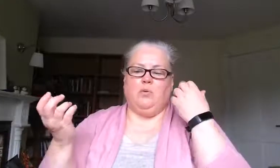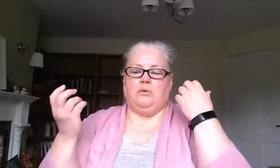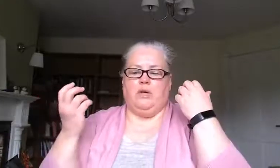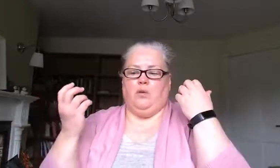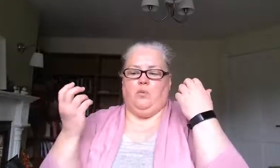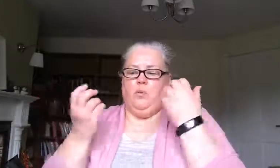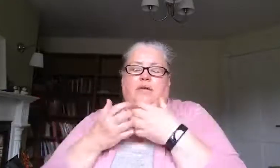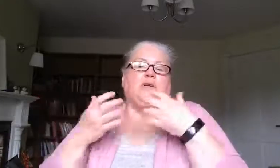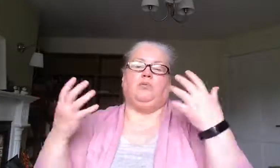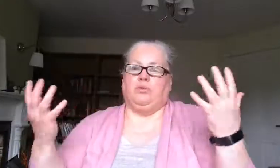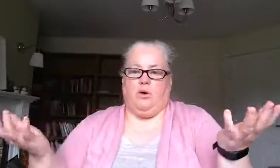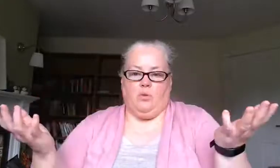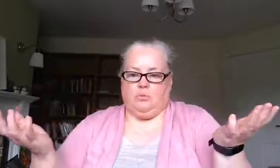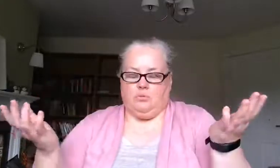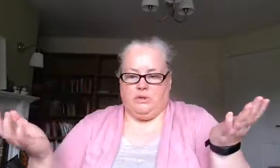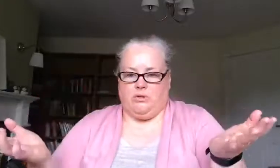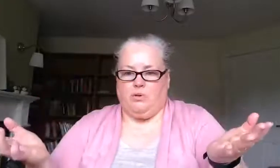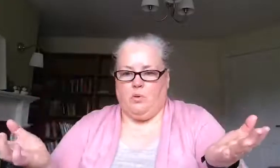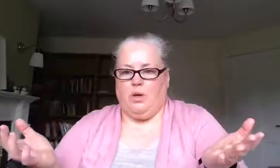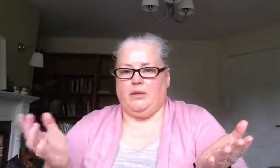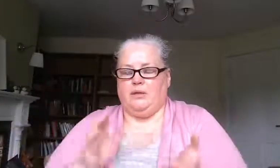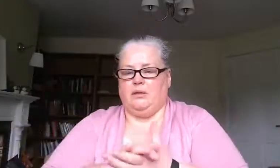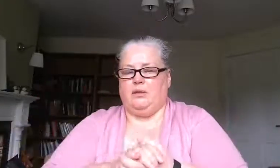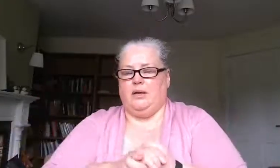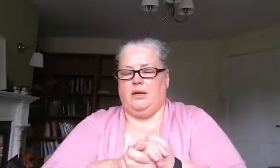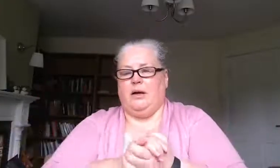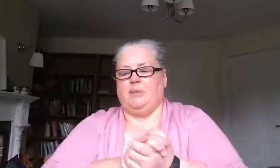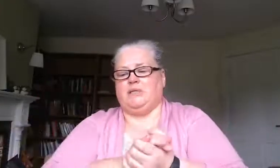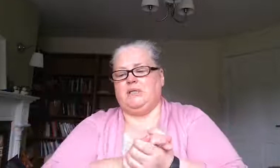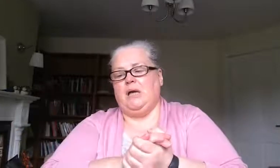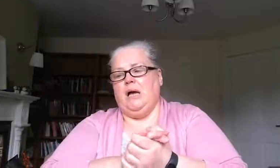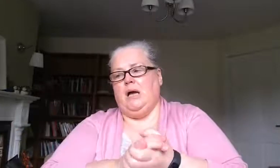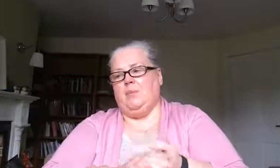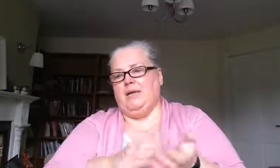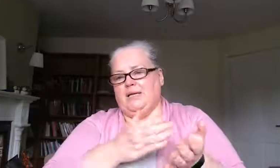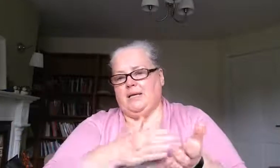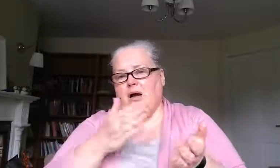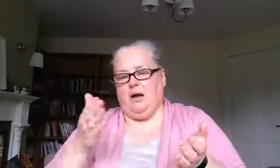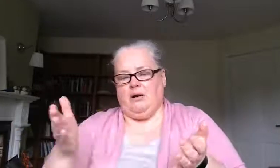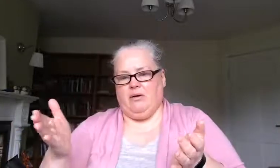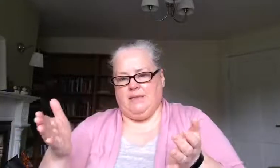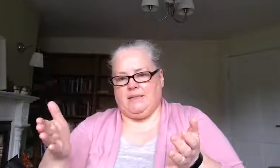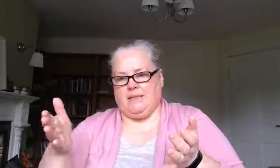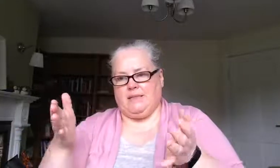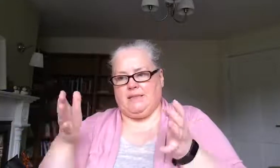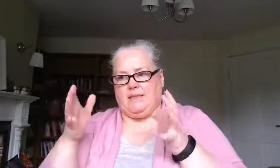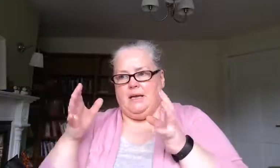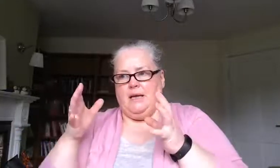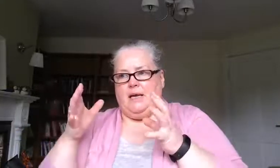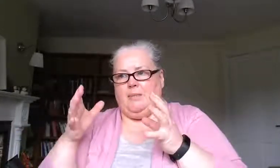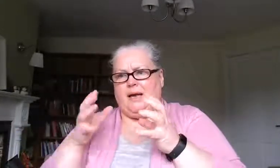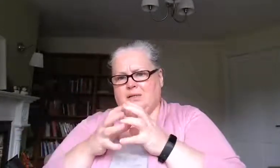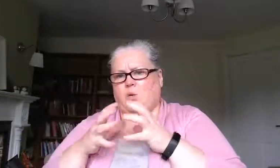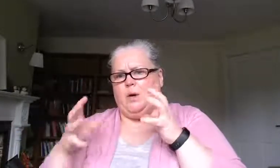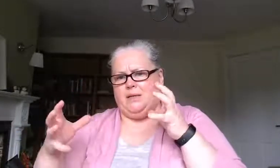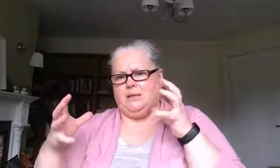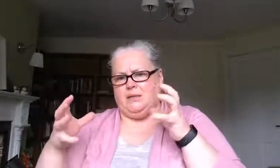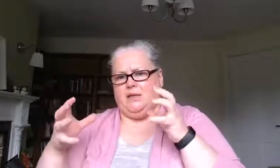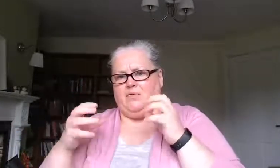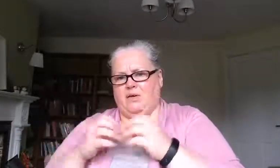we don't know we don't know why it happens um it is a higher incidence um and it's quite significantly